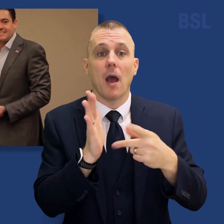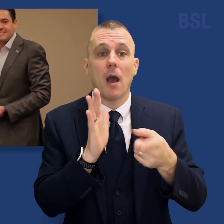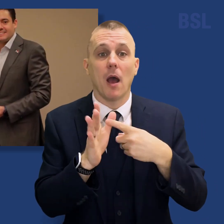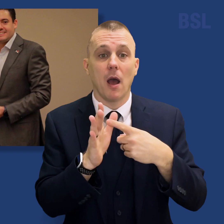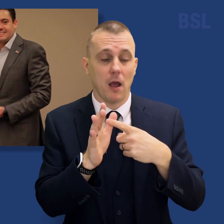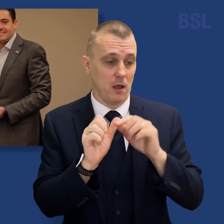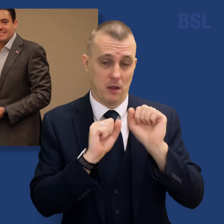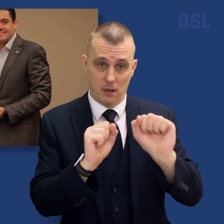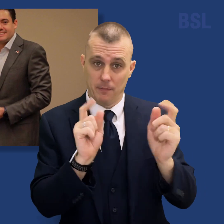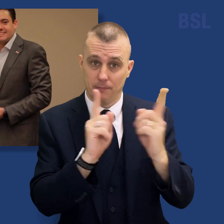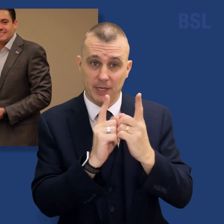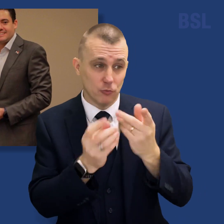Gabriel Corrizo.